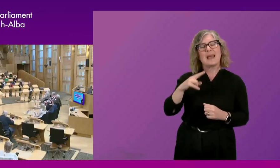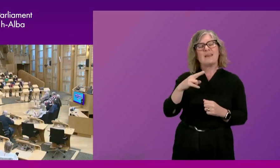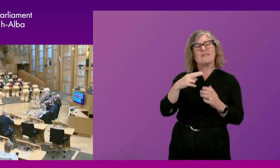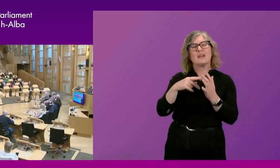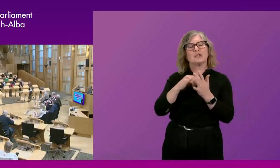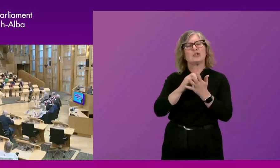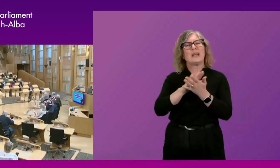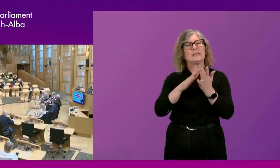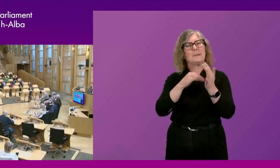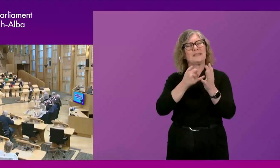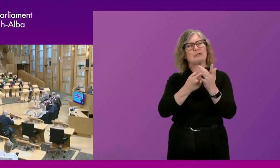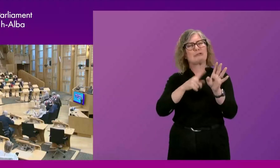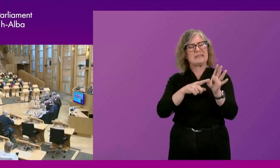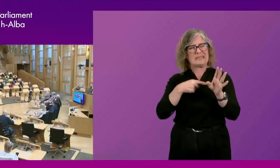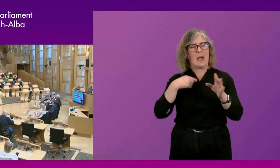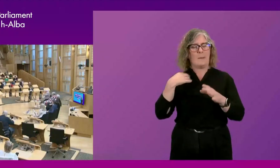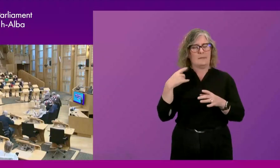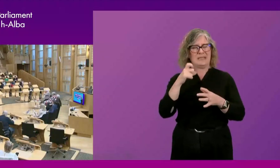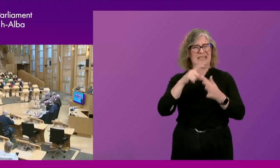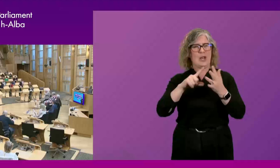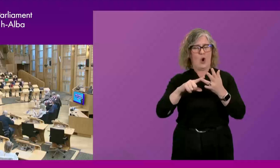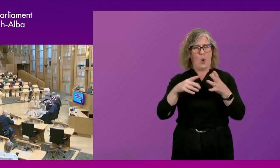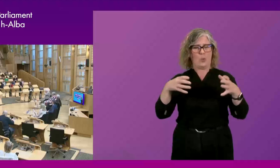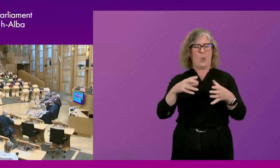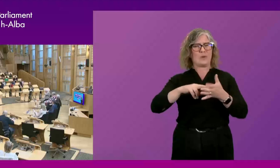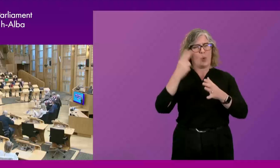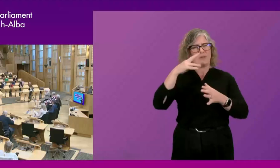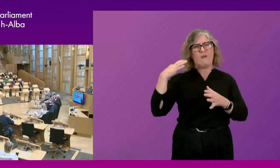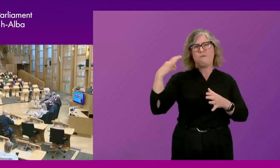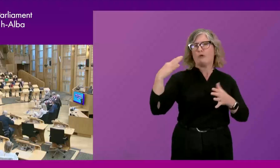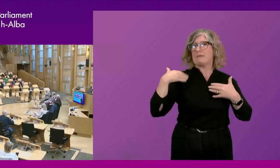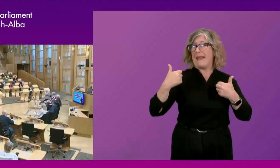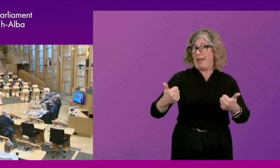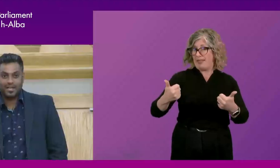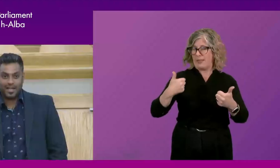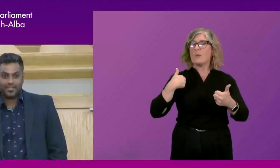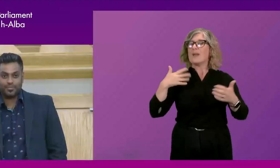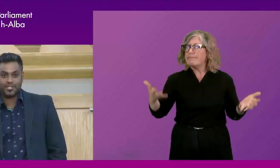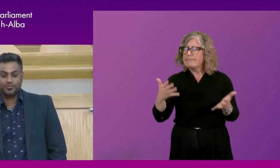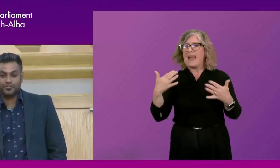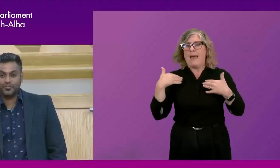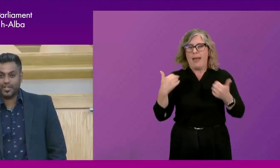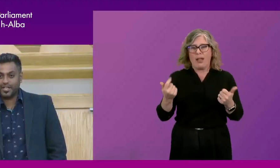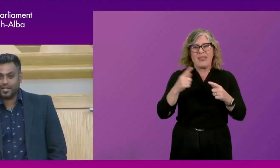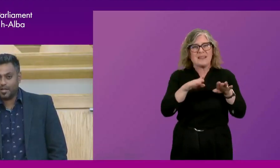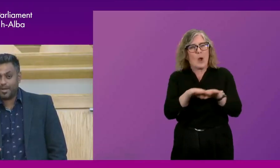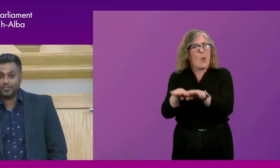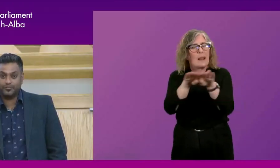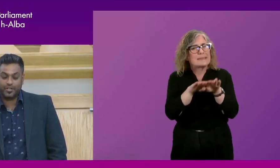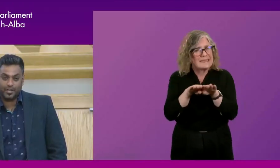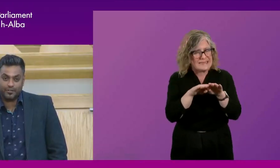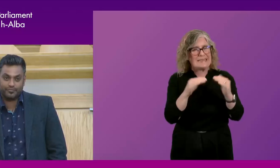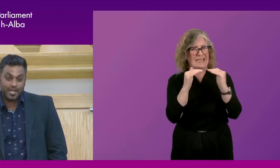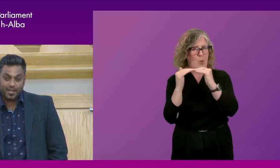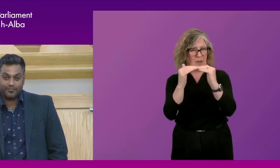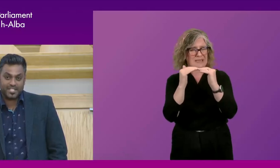executive of a national organisation called Voluntary Health Scotland. We have a focus on health inequalities and had the pleasure of convening a panel